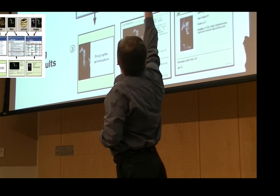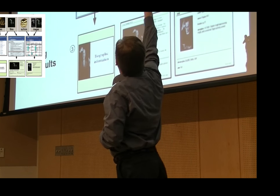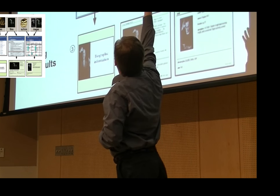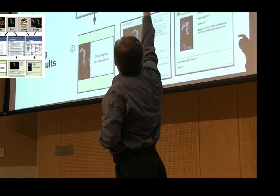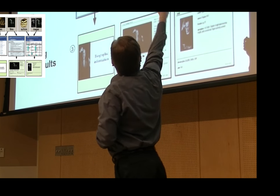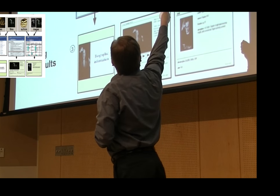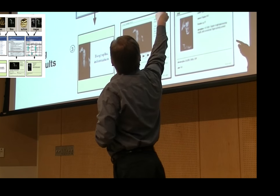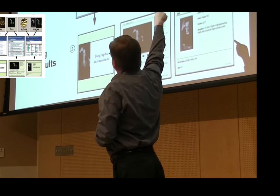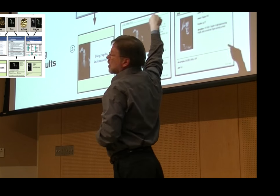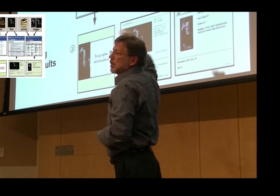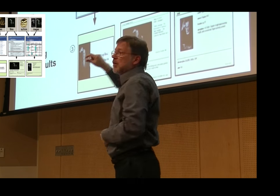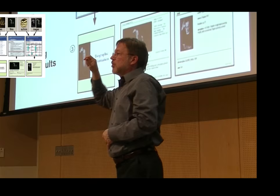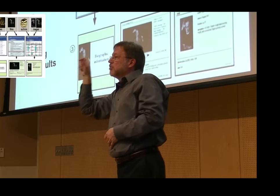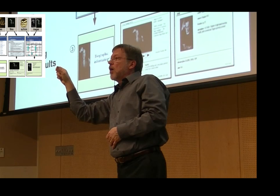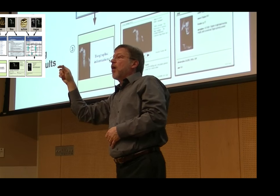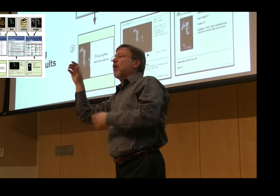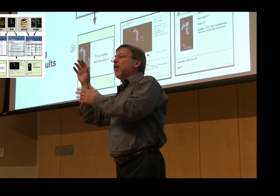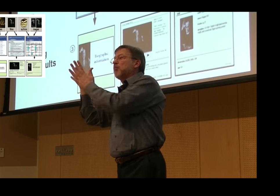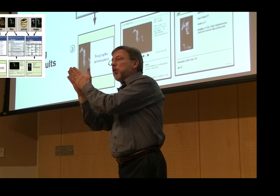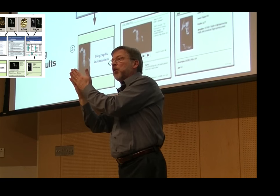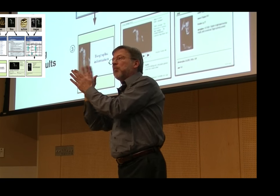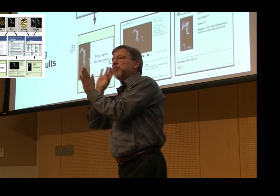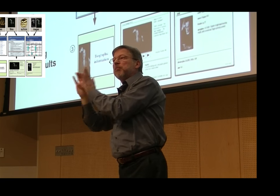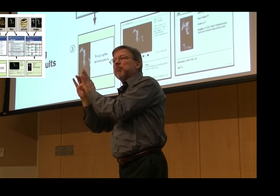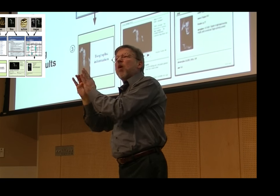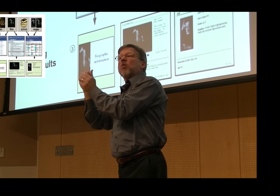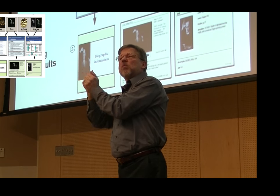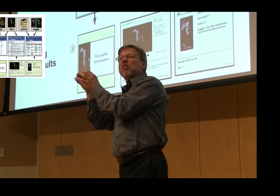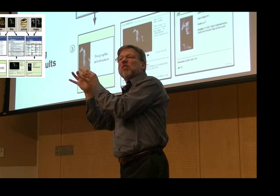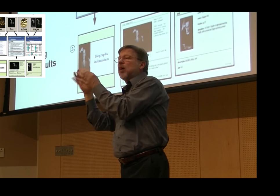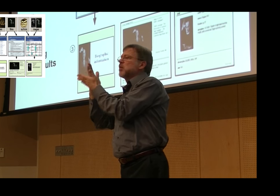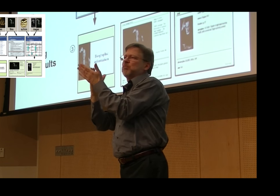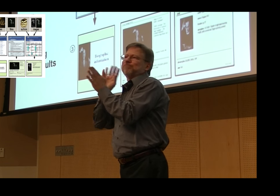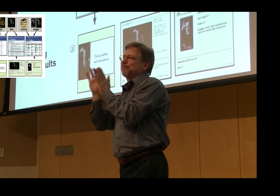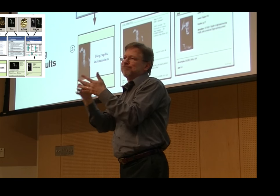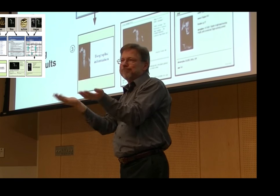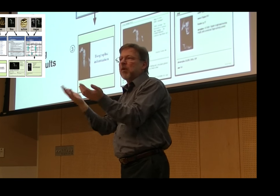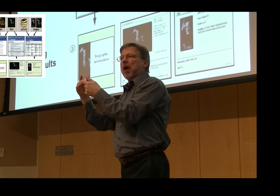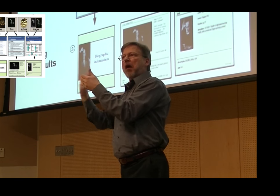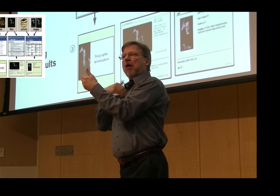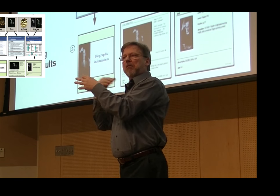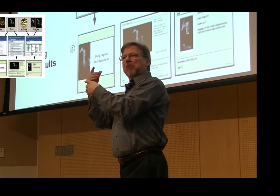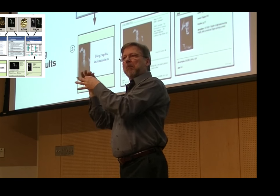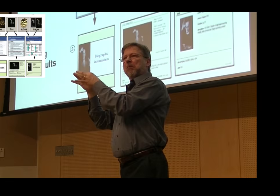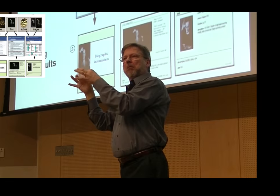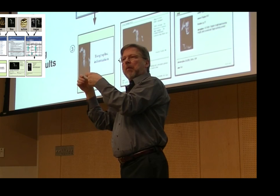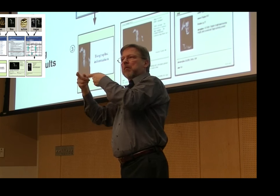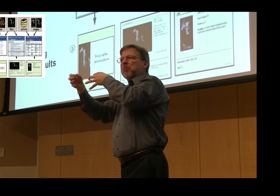or sentence by sentence representation of each text. Then over on the